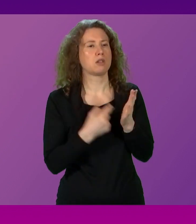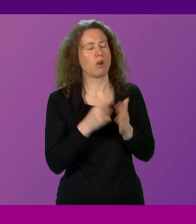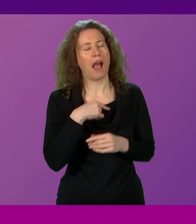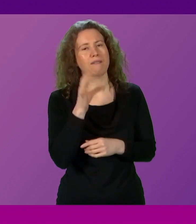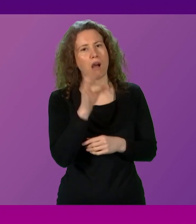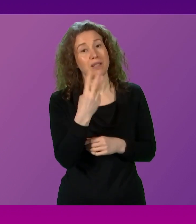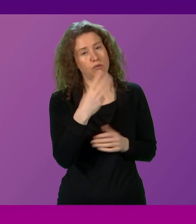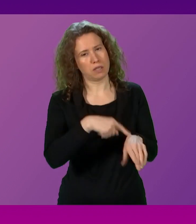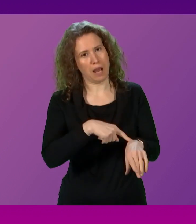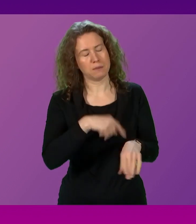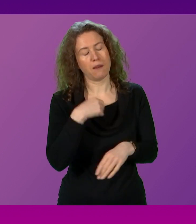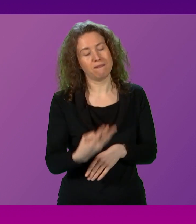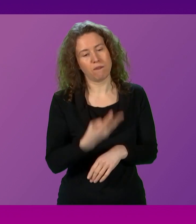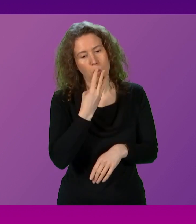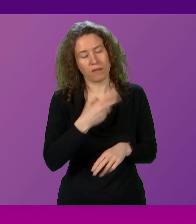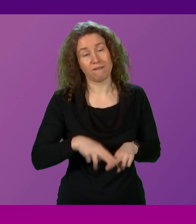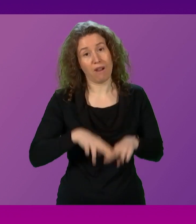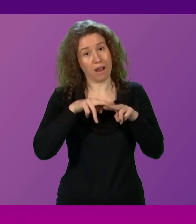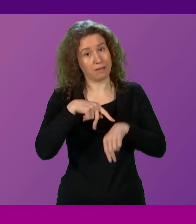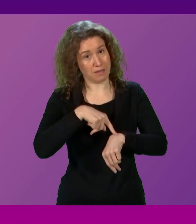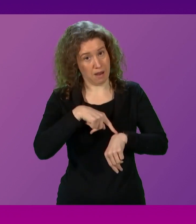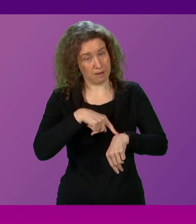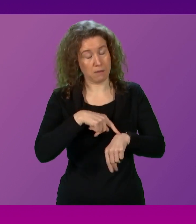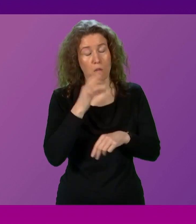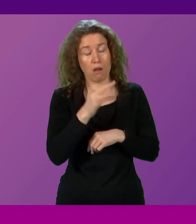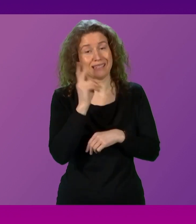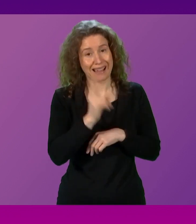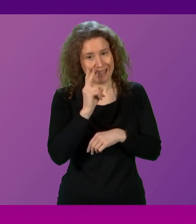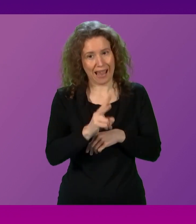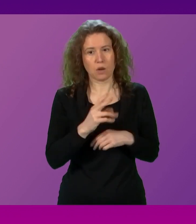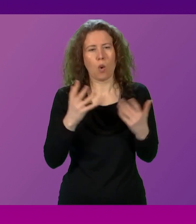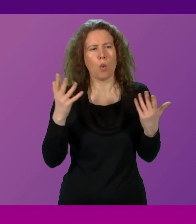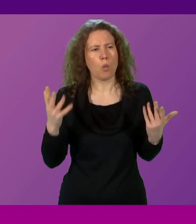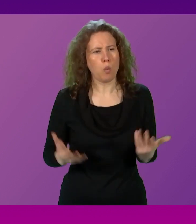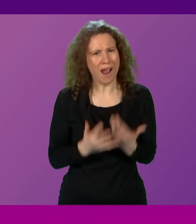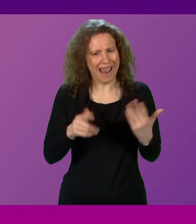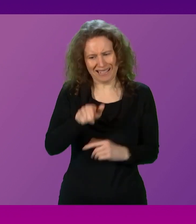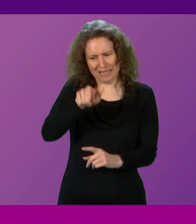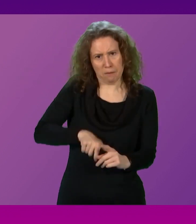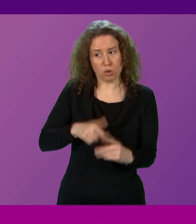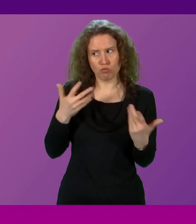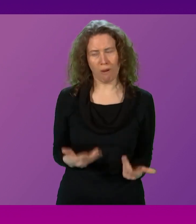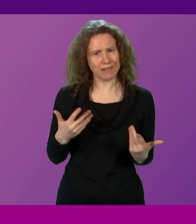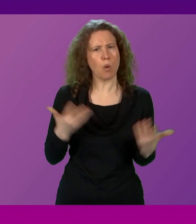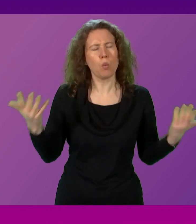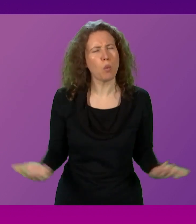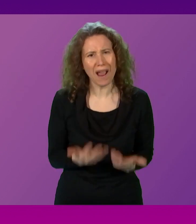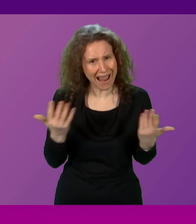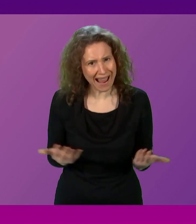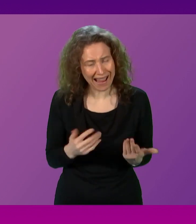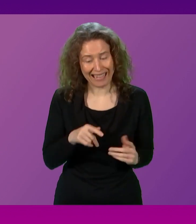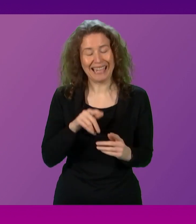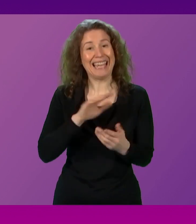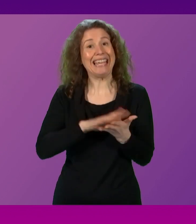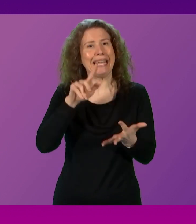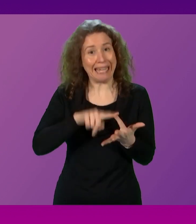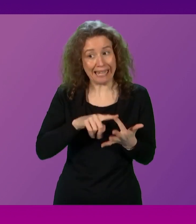times now, so I'm going to ask for a fourth and final opportunity that I have. Where is this double rapist at the moment? Is he currently